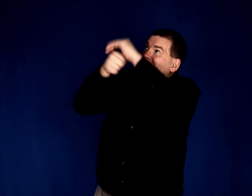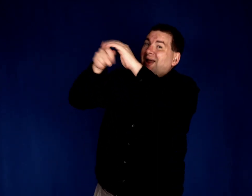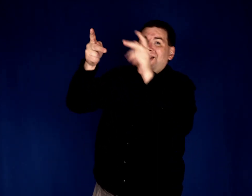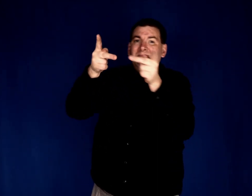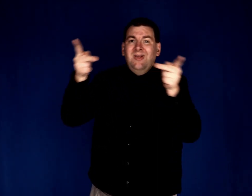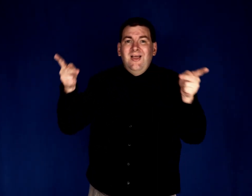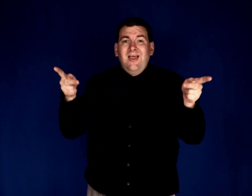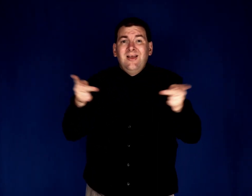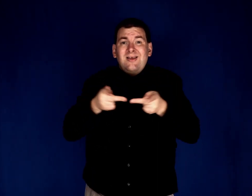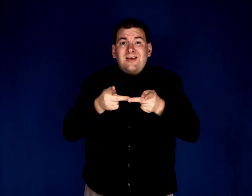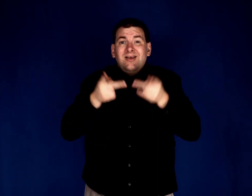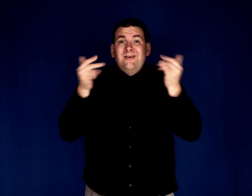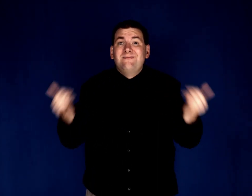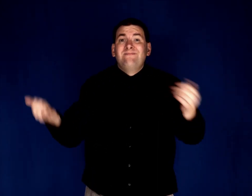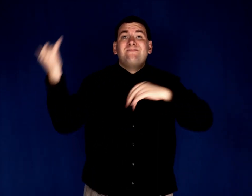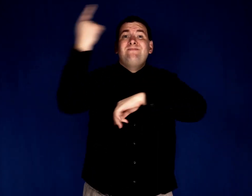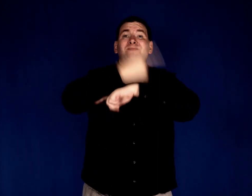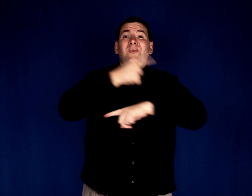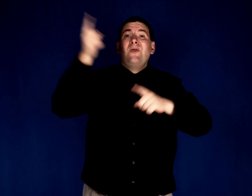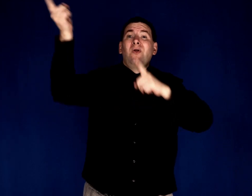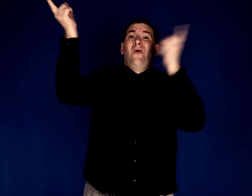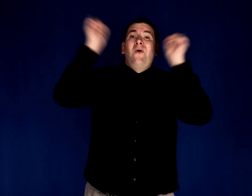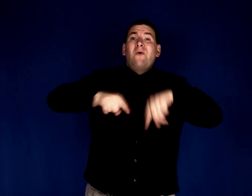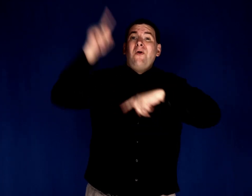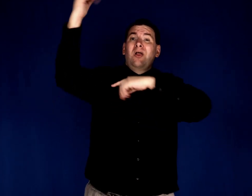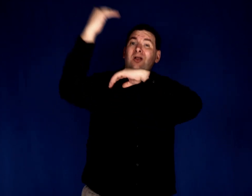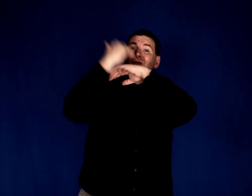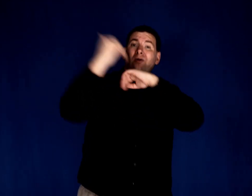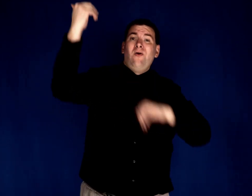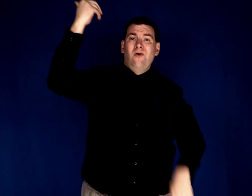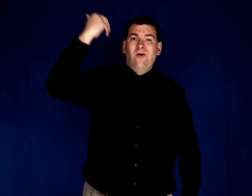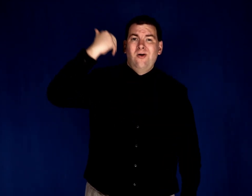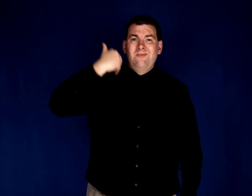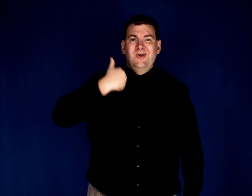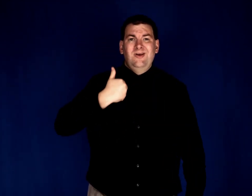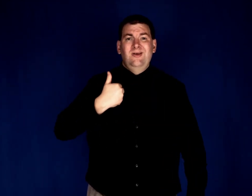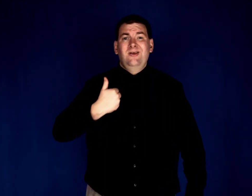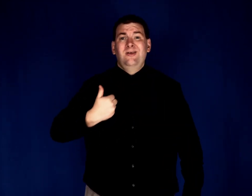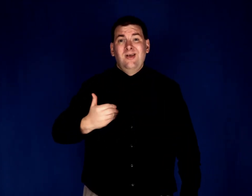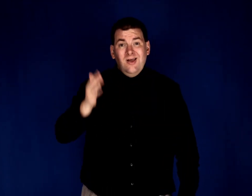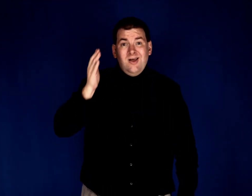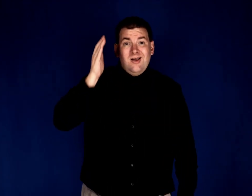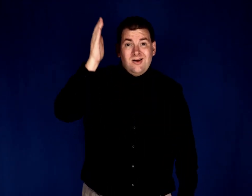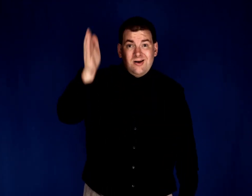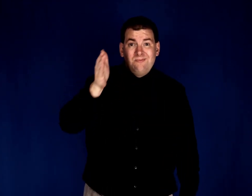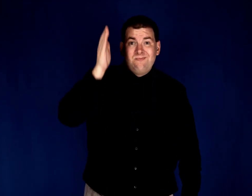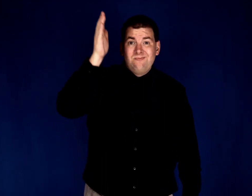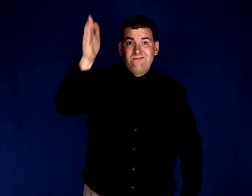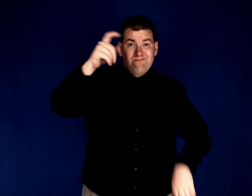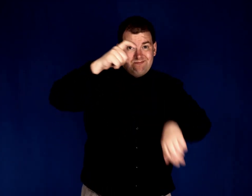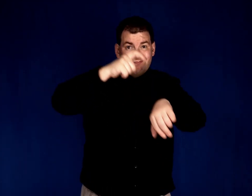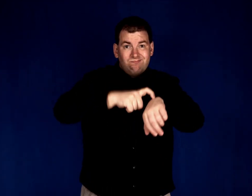place. I know this day. When it comes for me. Someday with time.